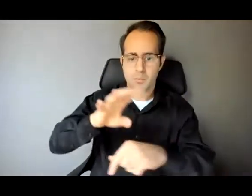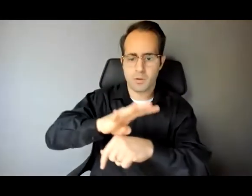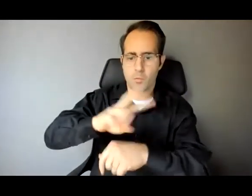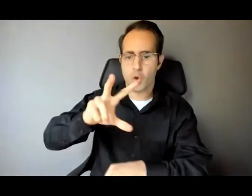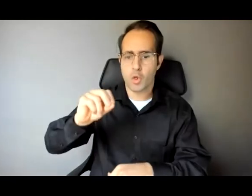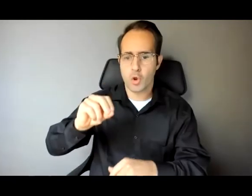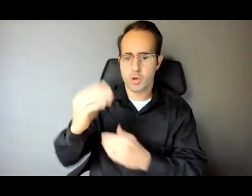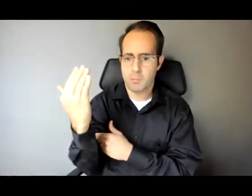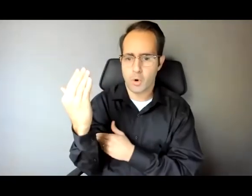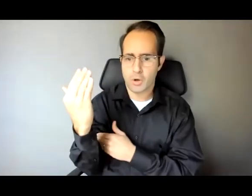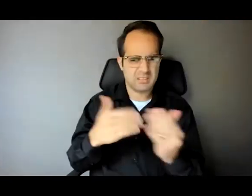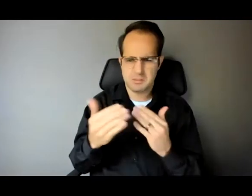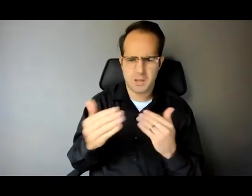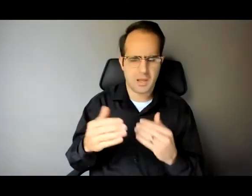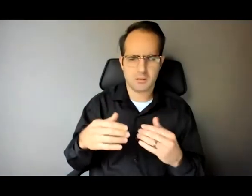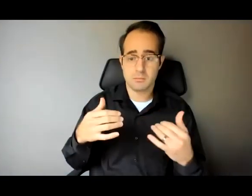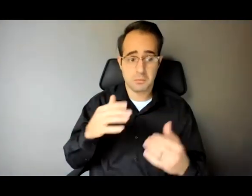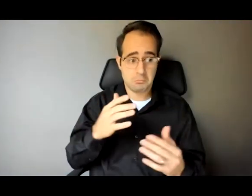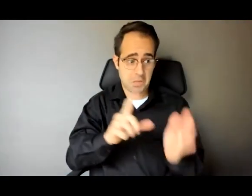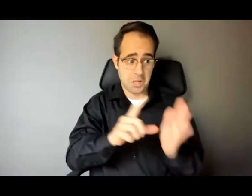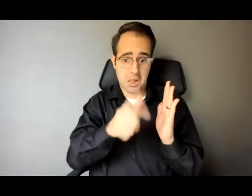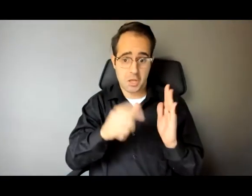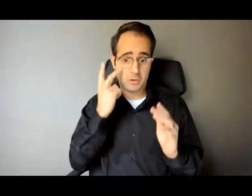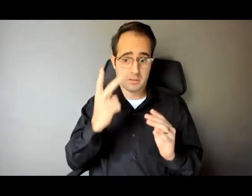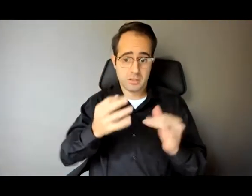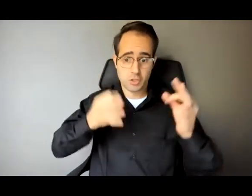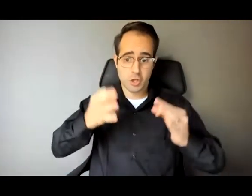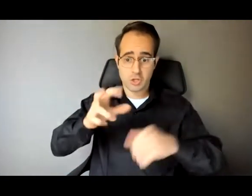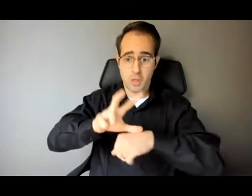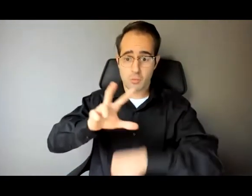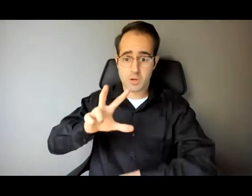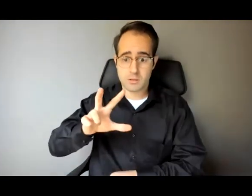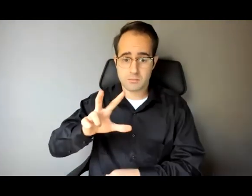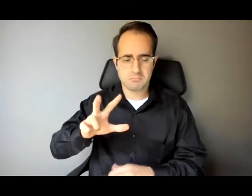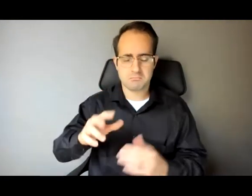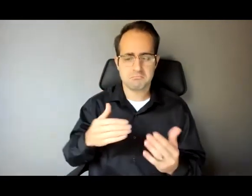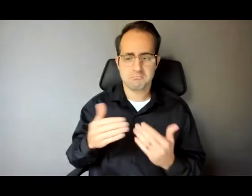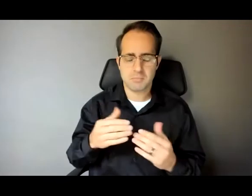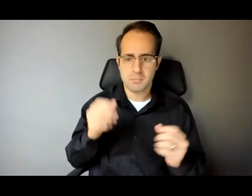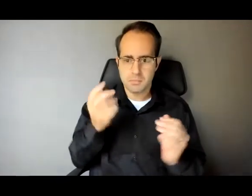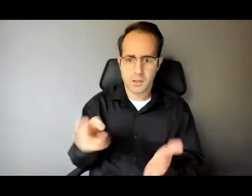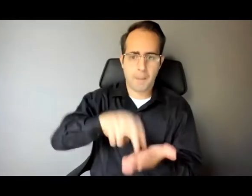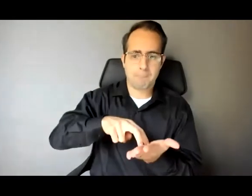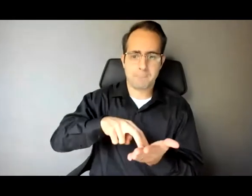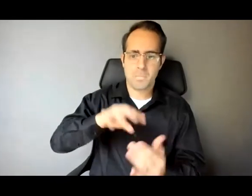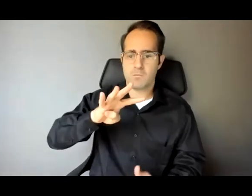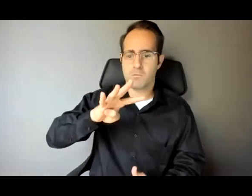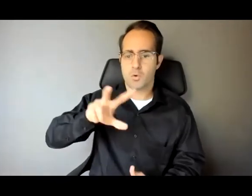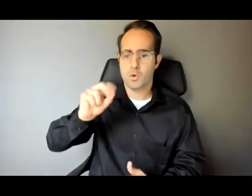judge until 3 p.m. that day, you were lucky to stand in front of the judge for two or three minutes, but you were up at 4.30 in the morning.